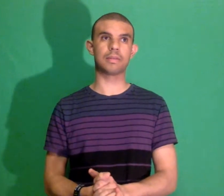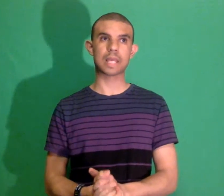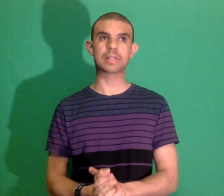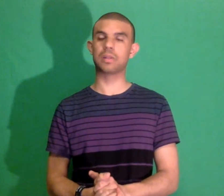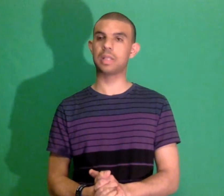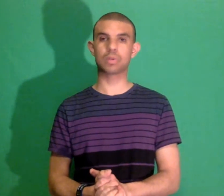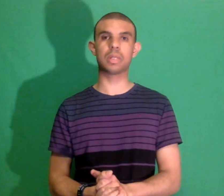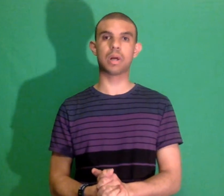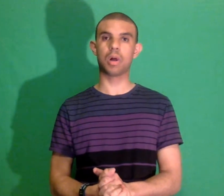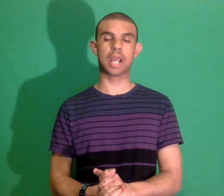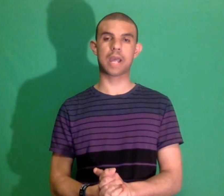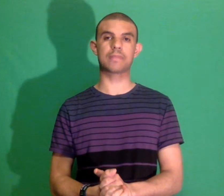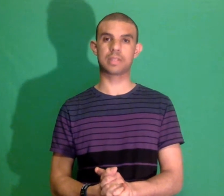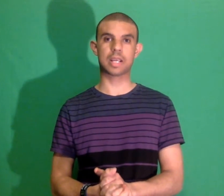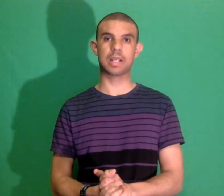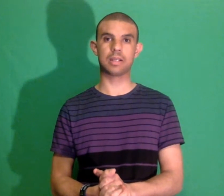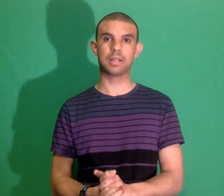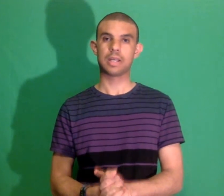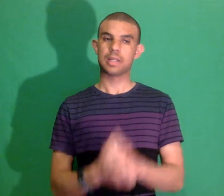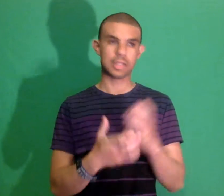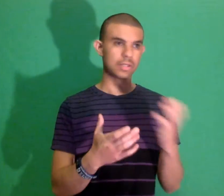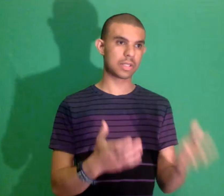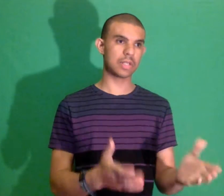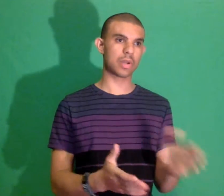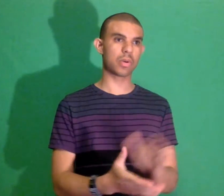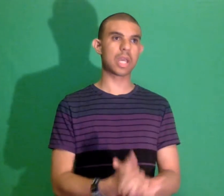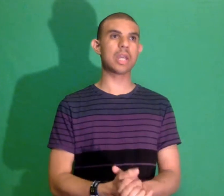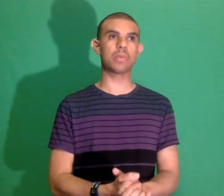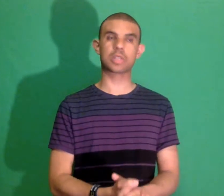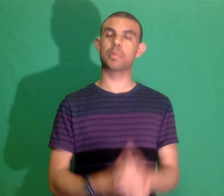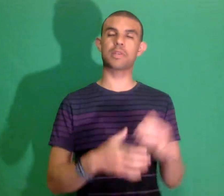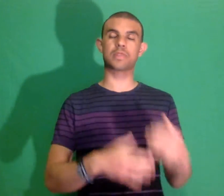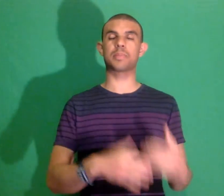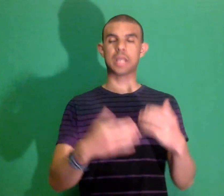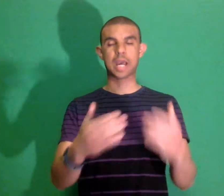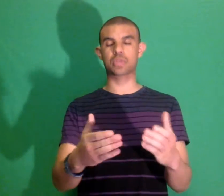is literally all I have to say DLC is okay when it's part of something extra